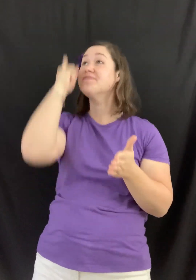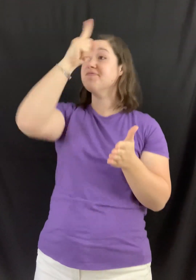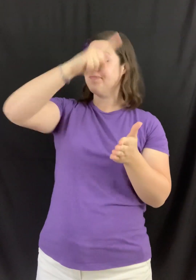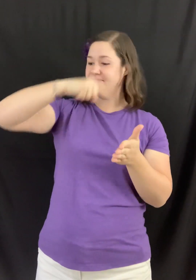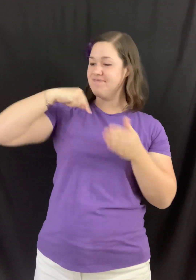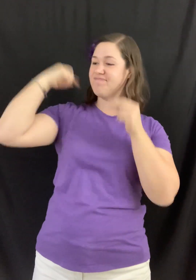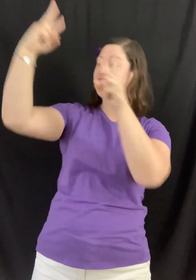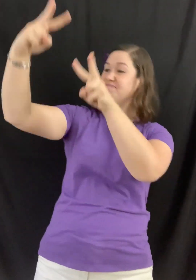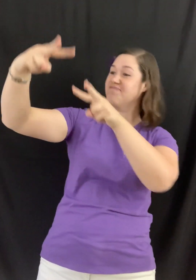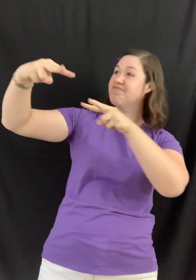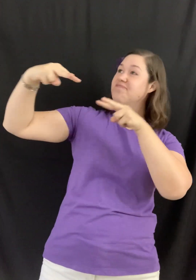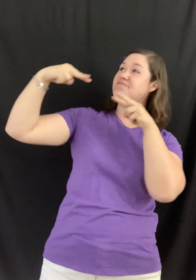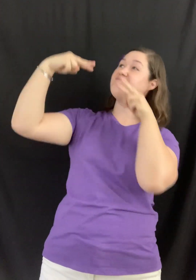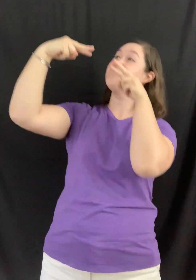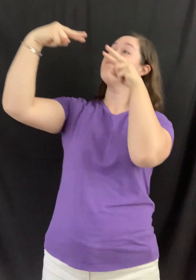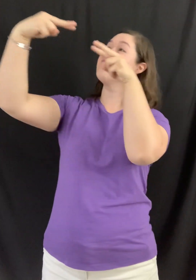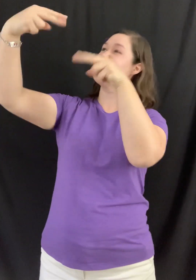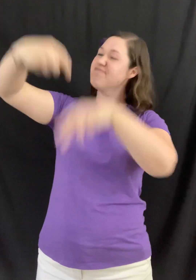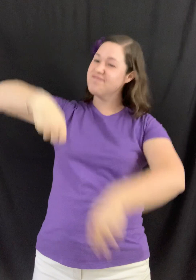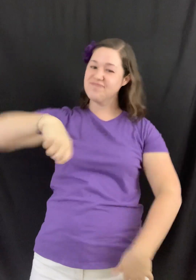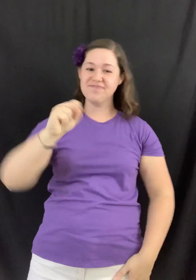Savior's face Yeah